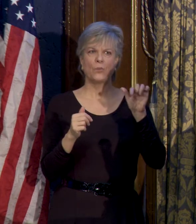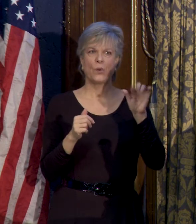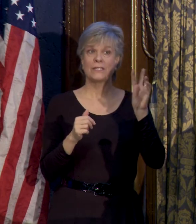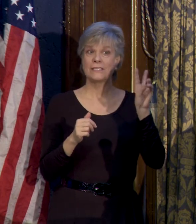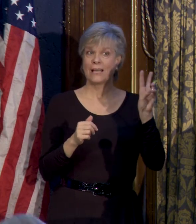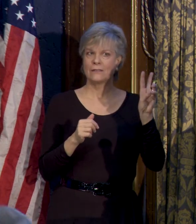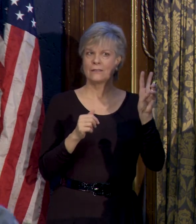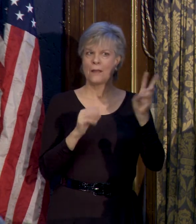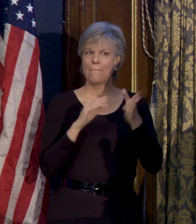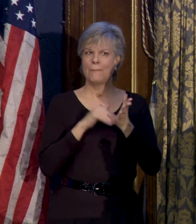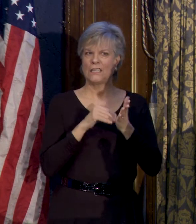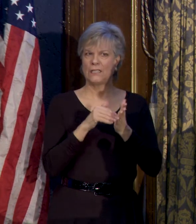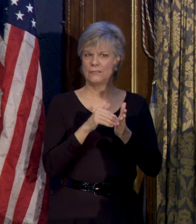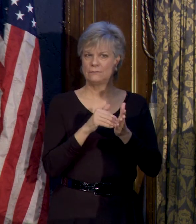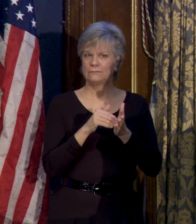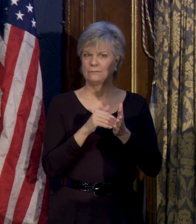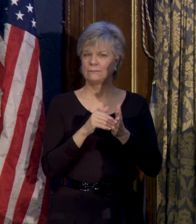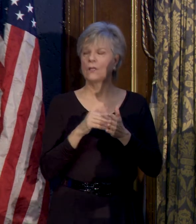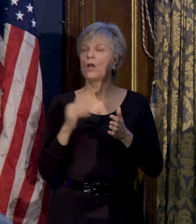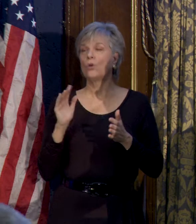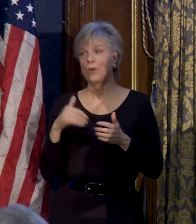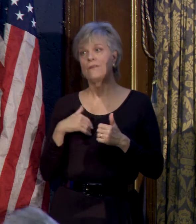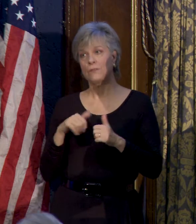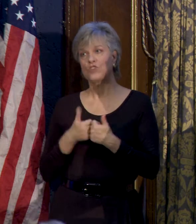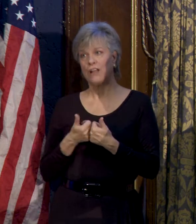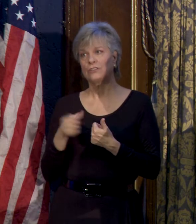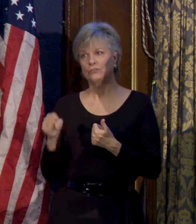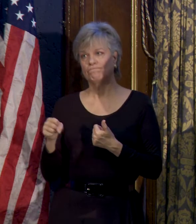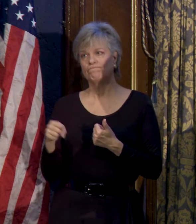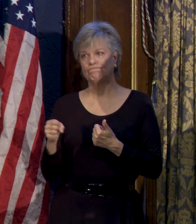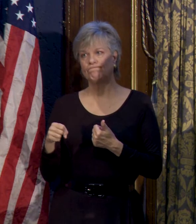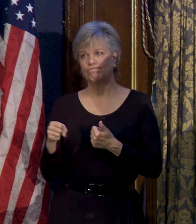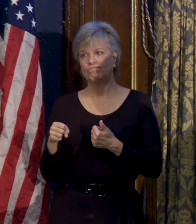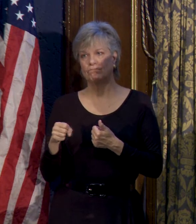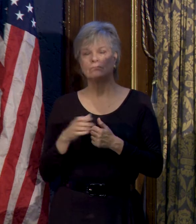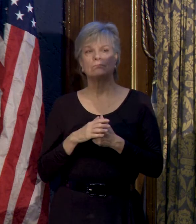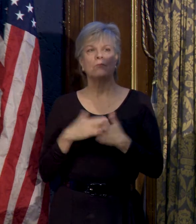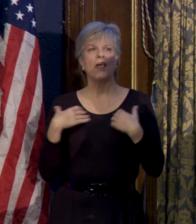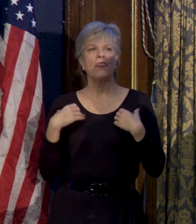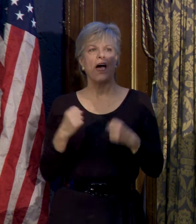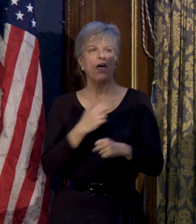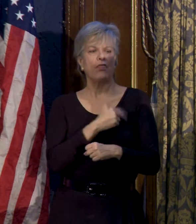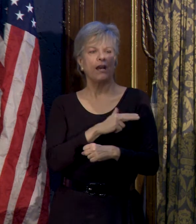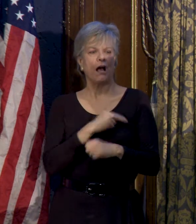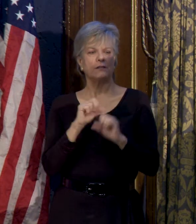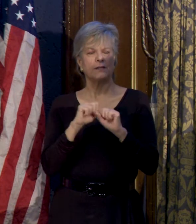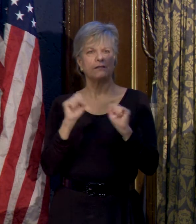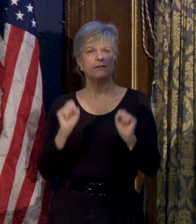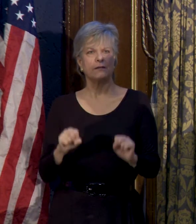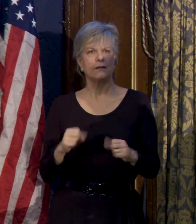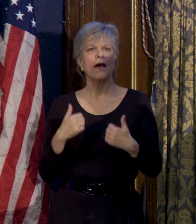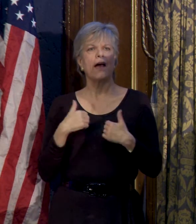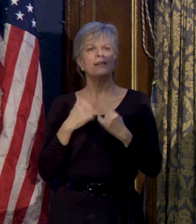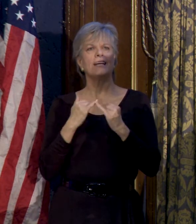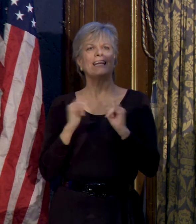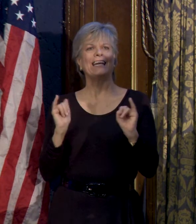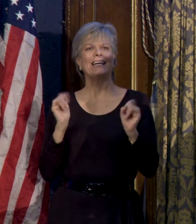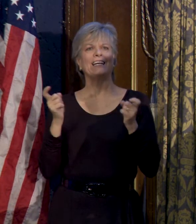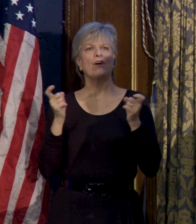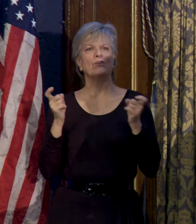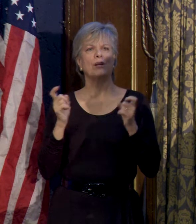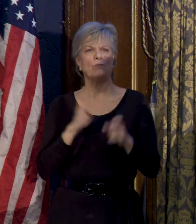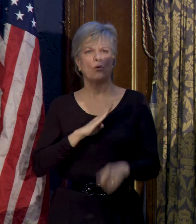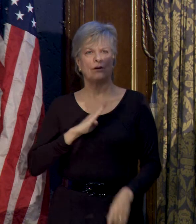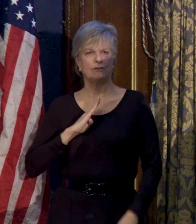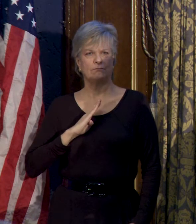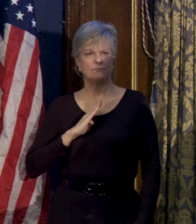million. Now, we have some challenges. The health and hospital system has an independent governing board.